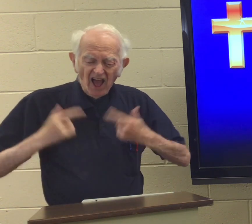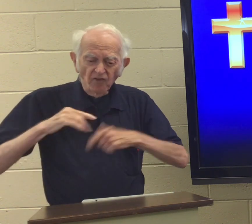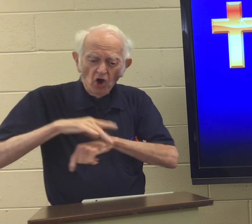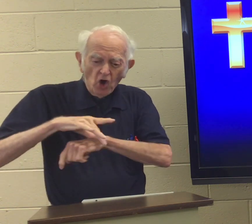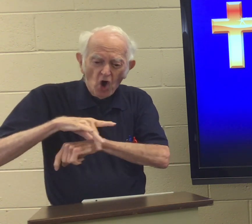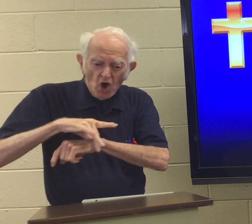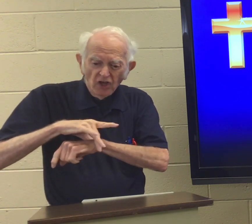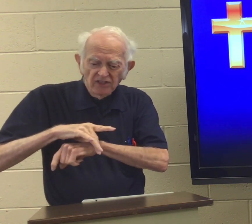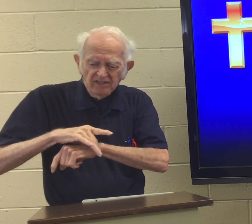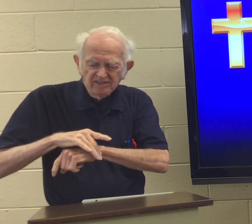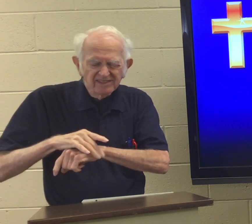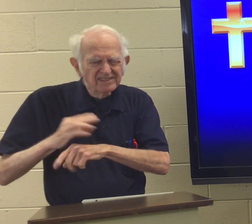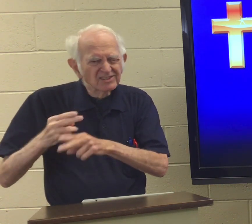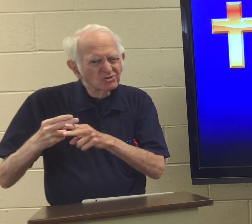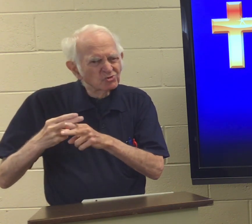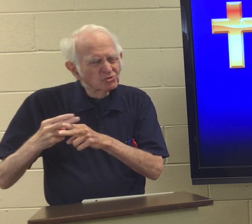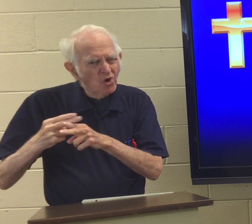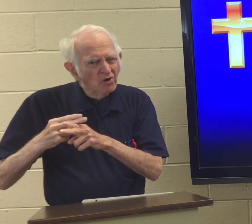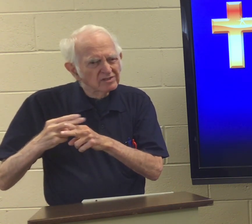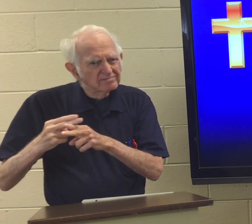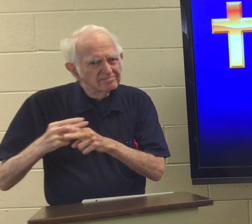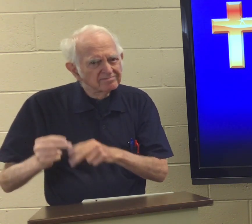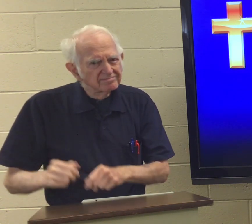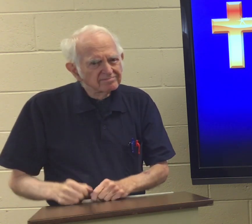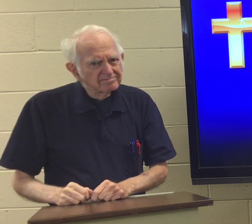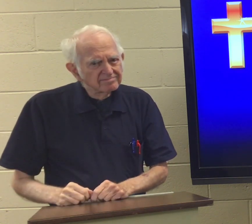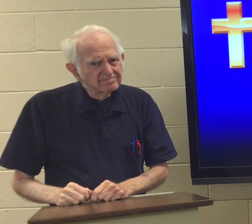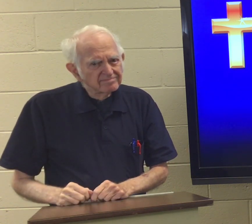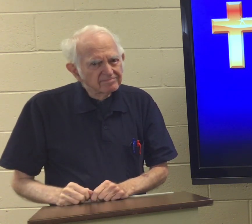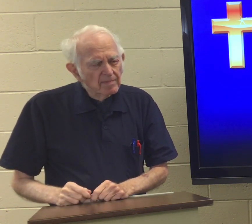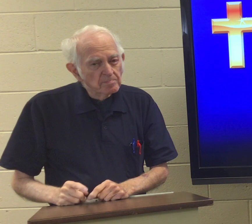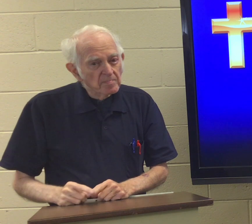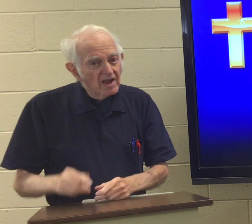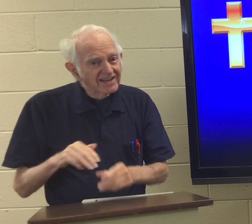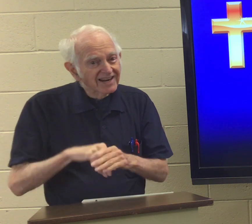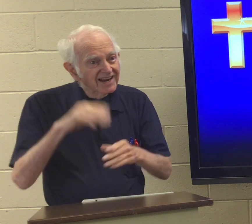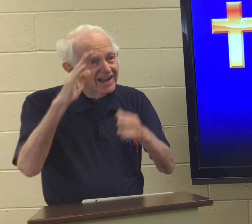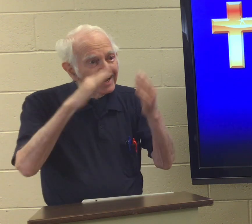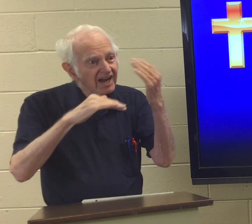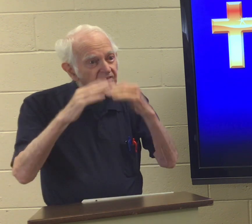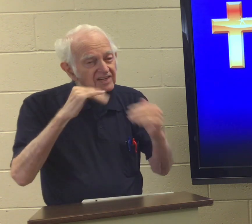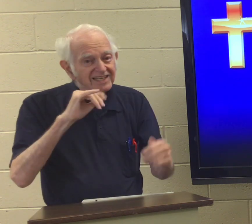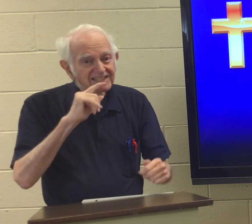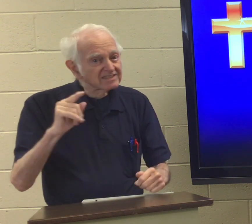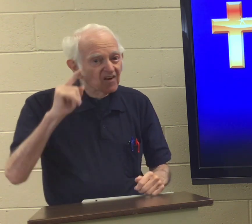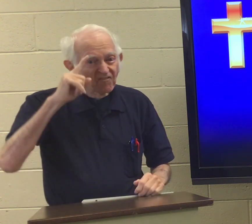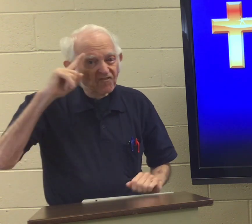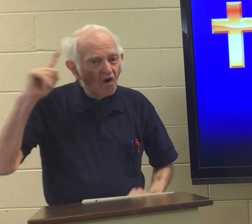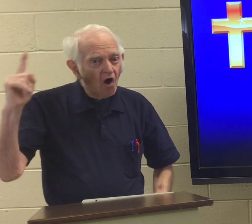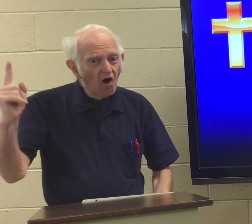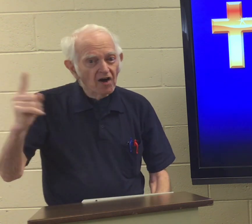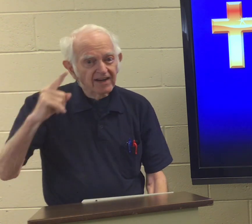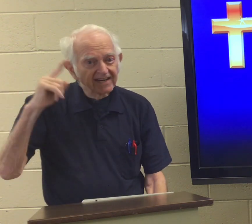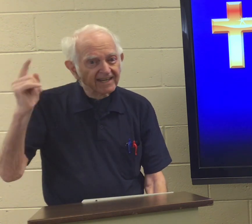Life on earth is just short. But in heaven, it is forever.